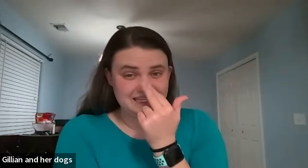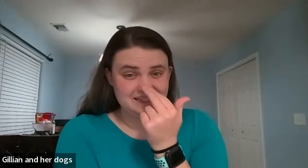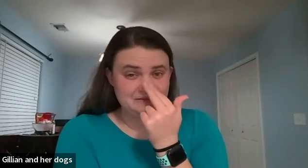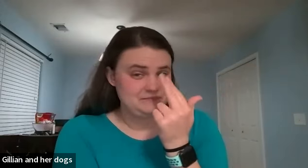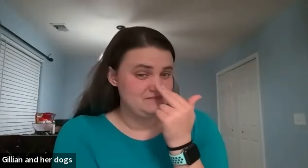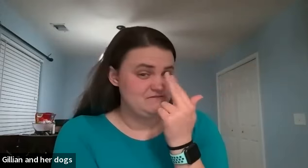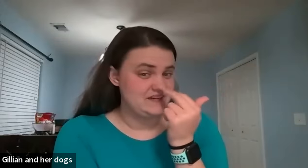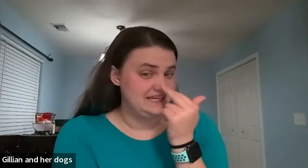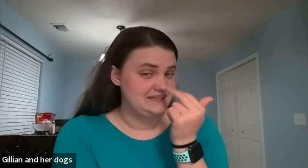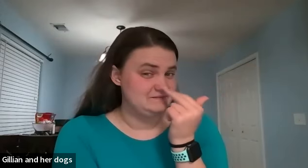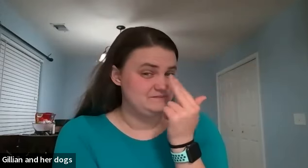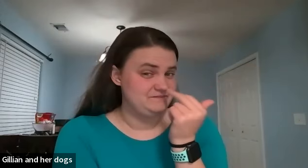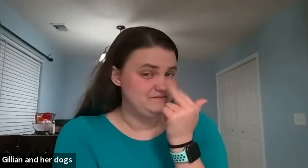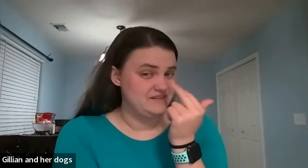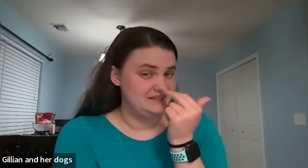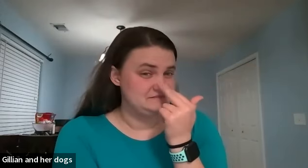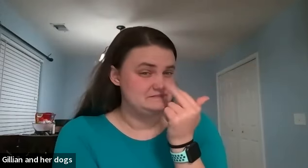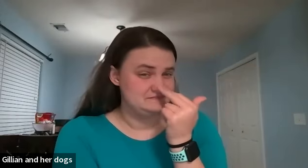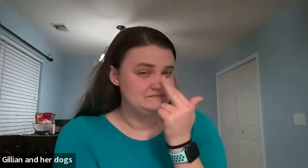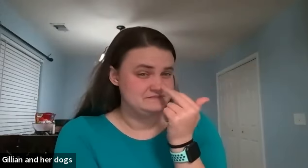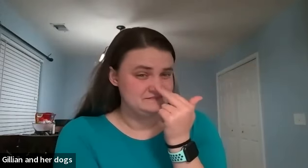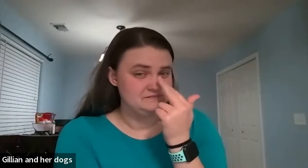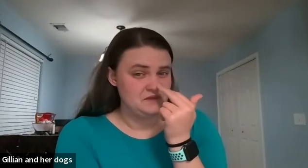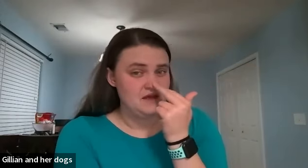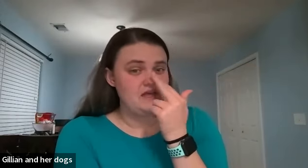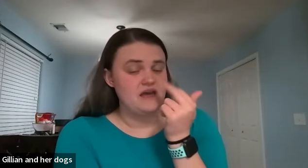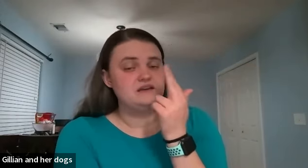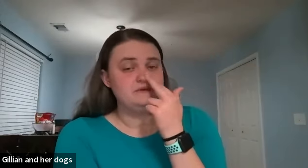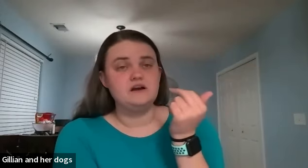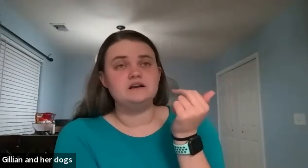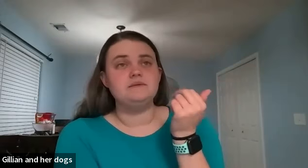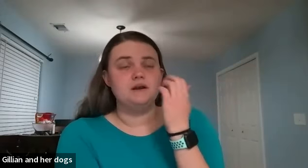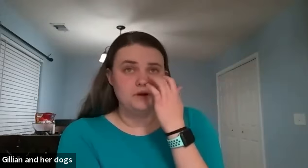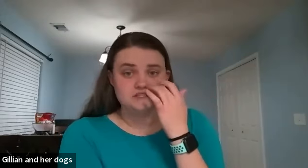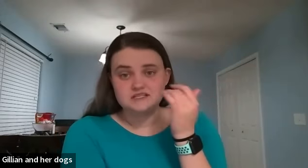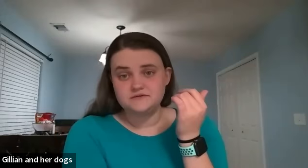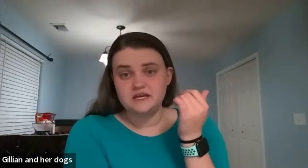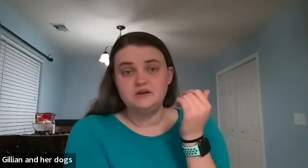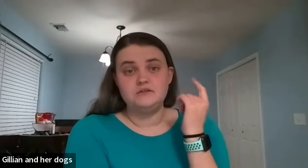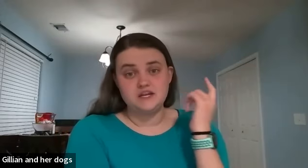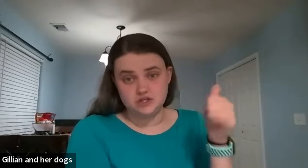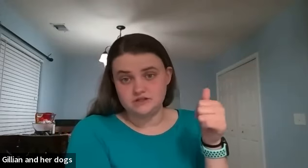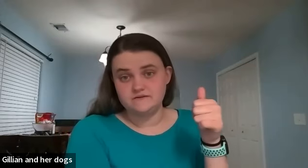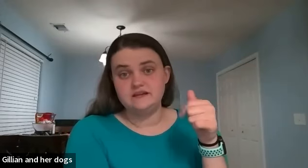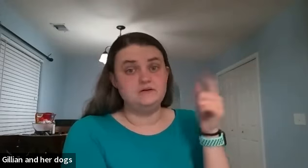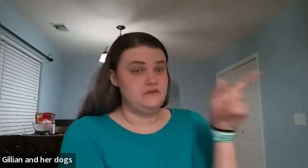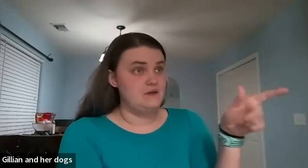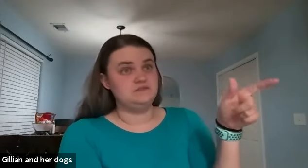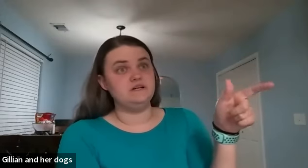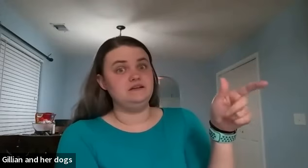funny funny and that can be talking about a person is funny or that joke is funny or that was funny